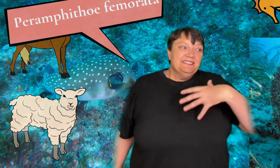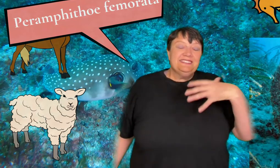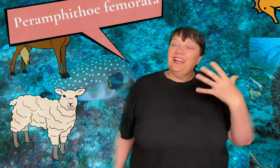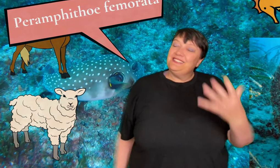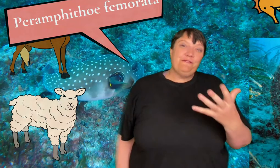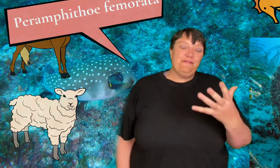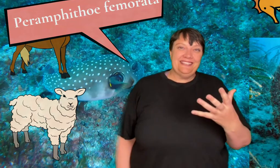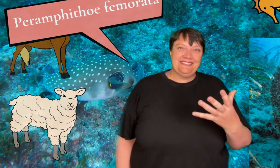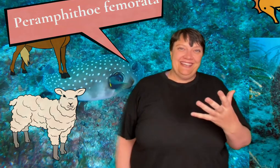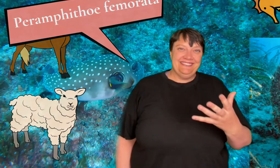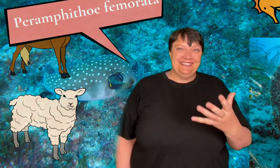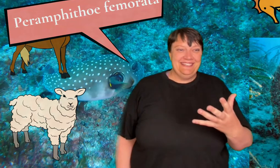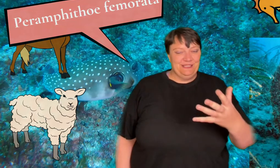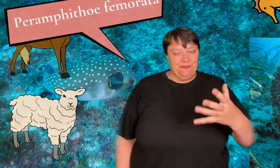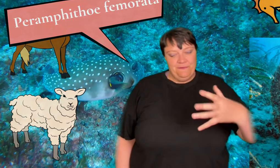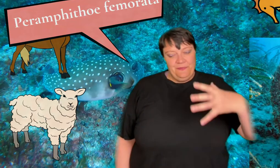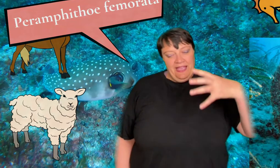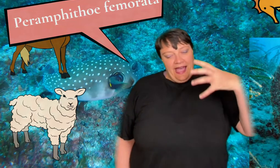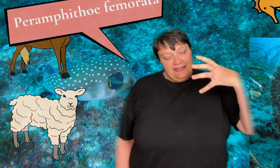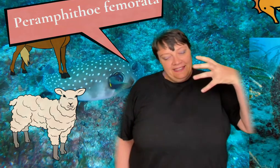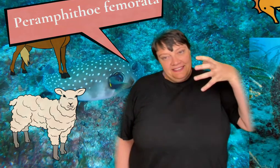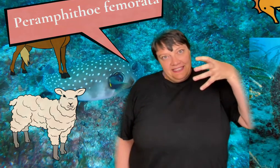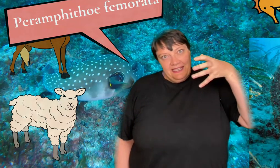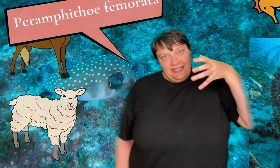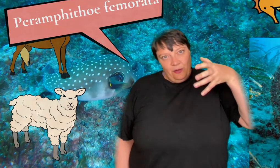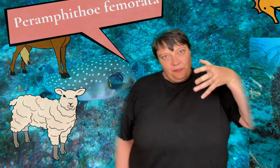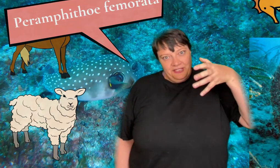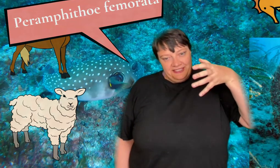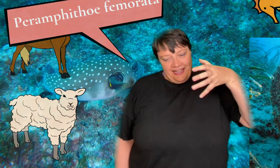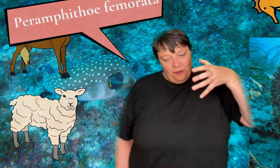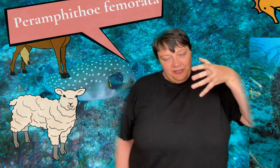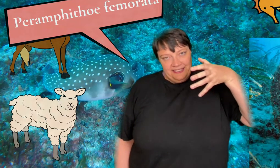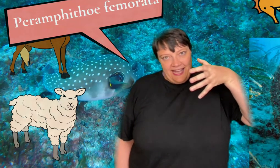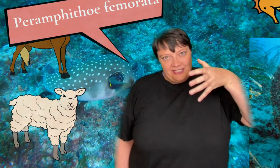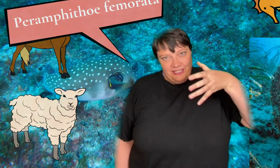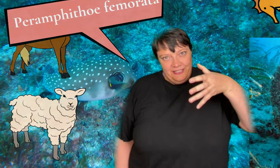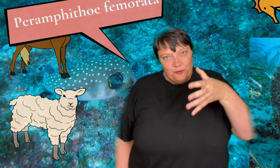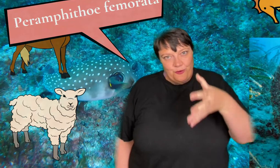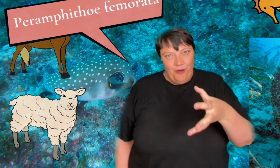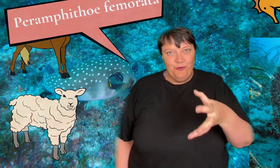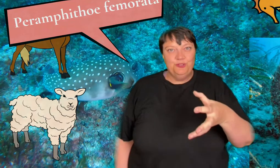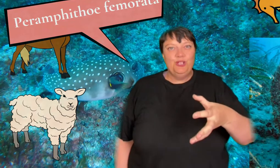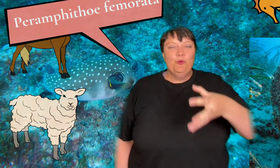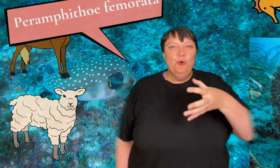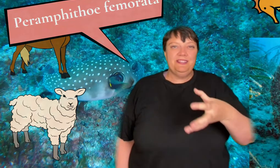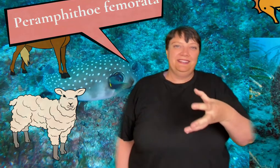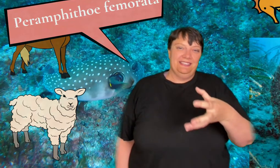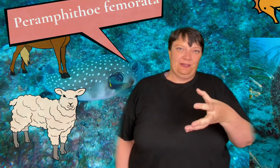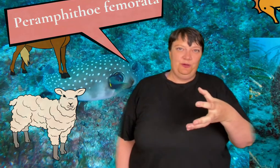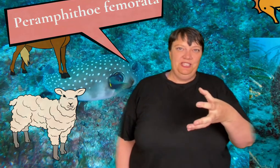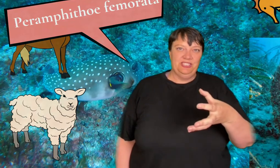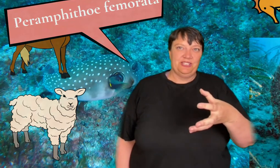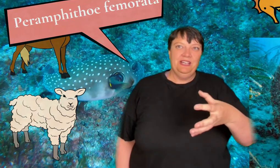is such a fascinating thing to me. And this kelp nest actually grows with